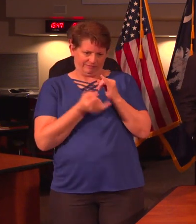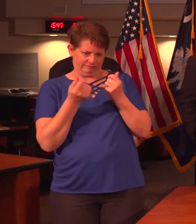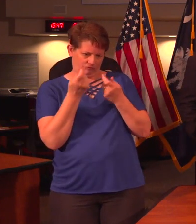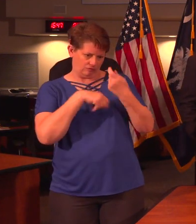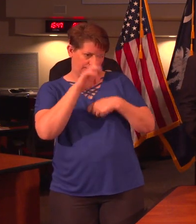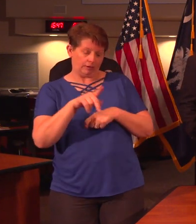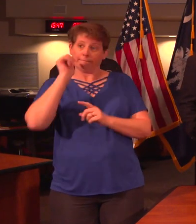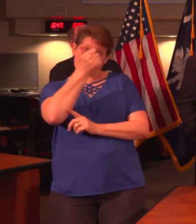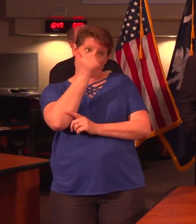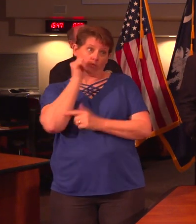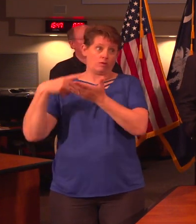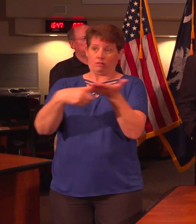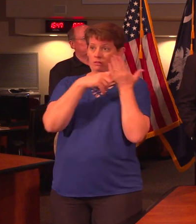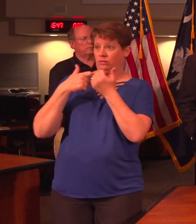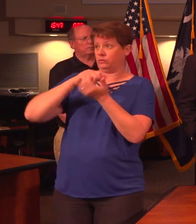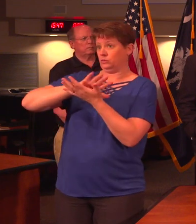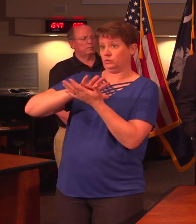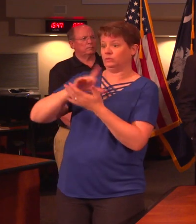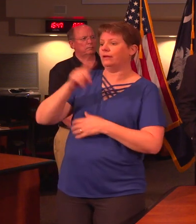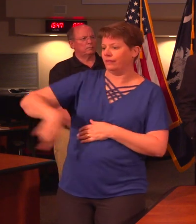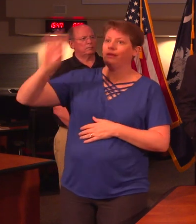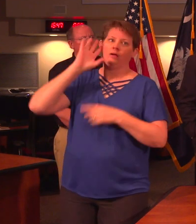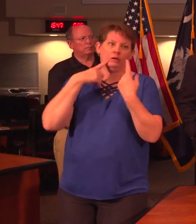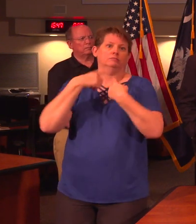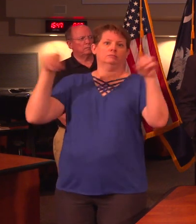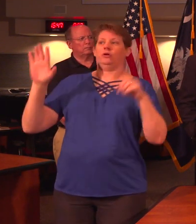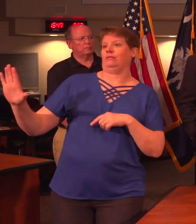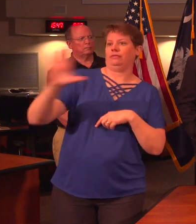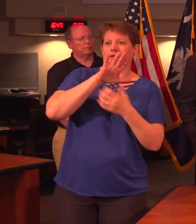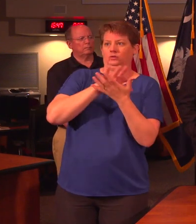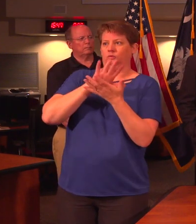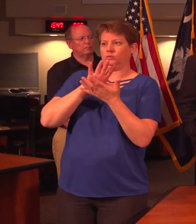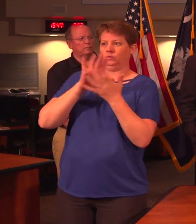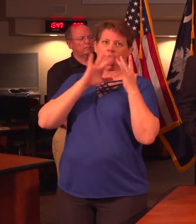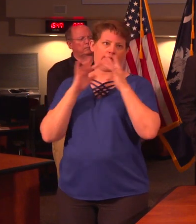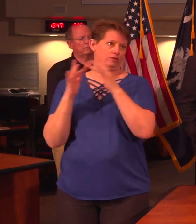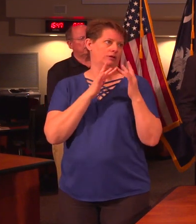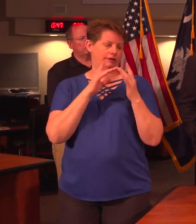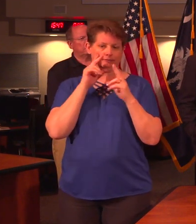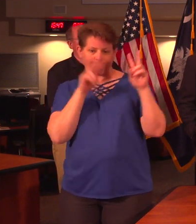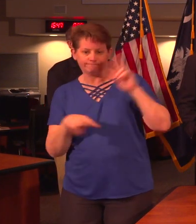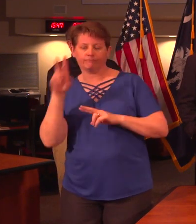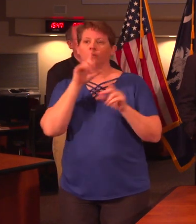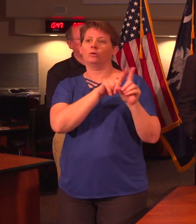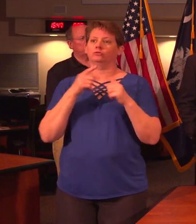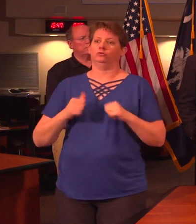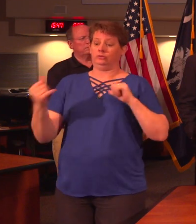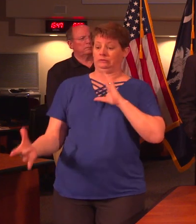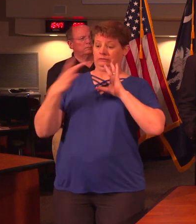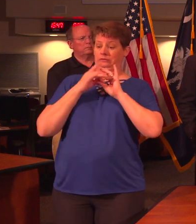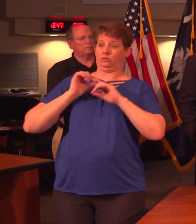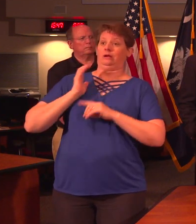districts tomorrow, and they'll have announcements on their individual school websites as we will also try and connect those to our